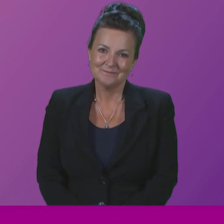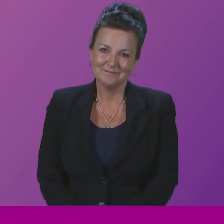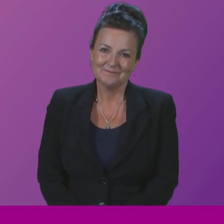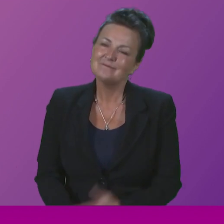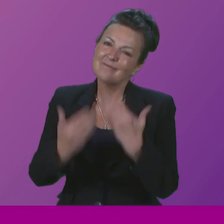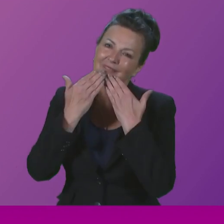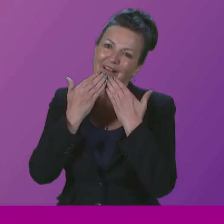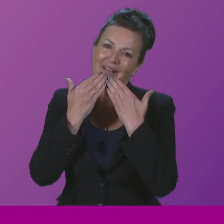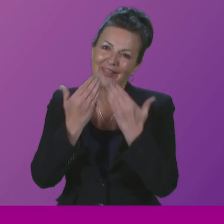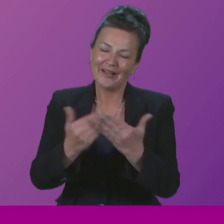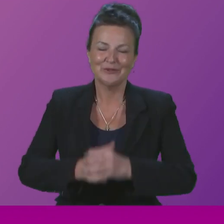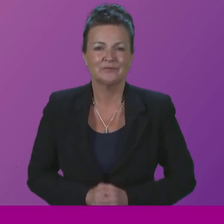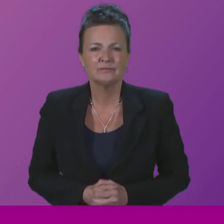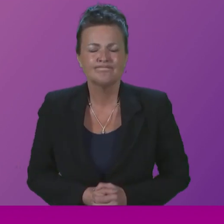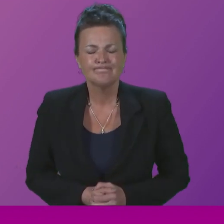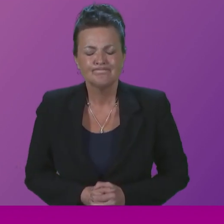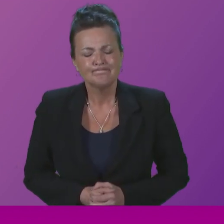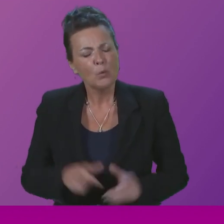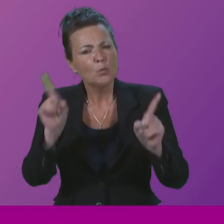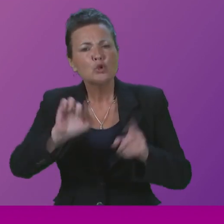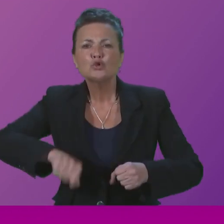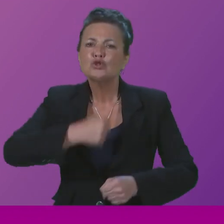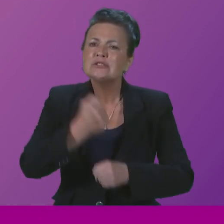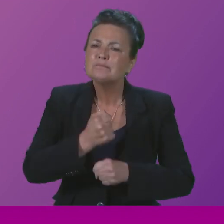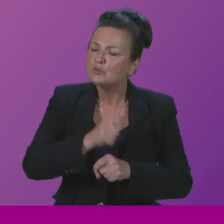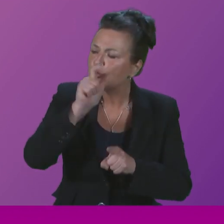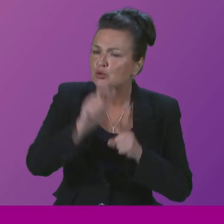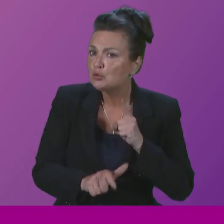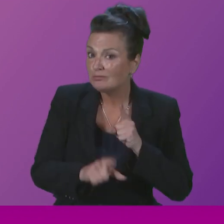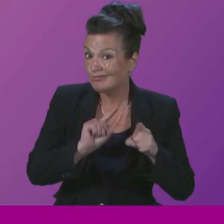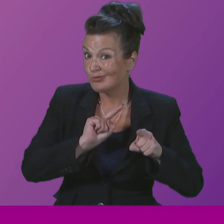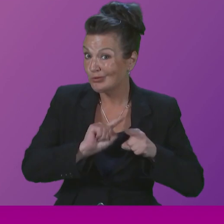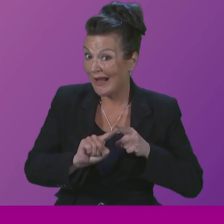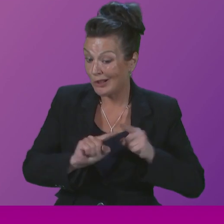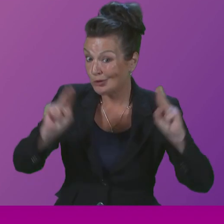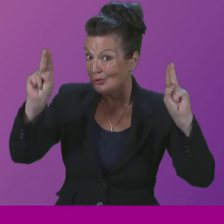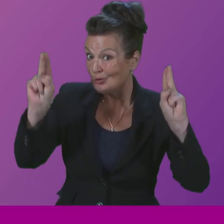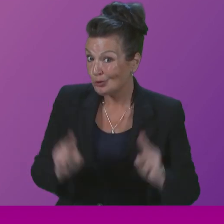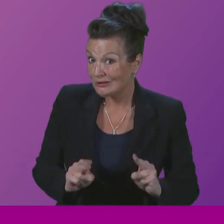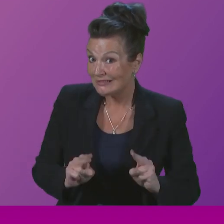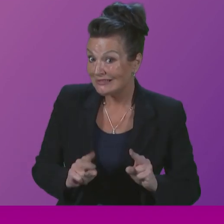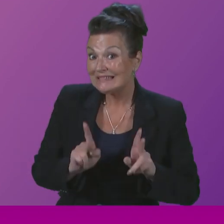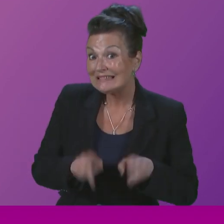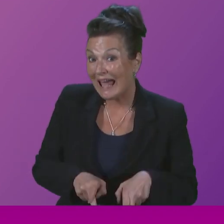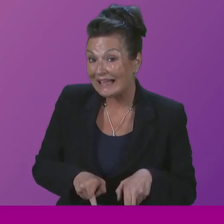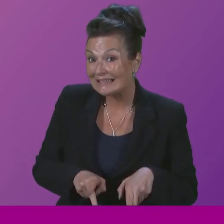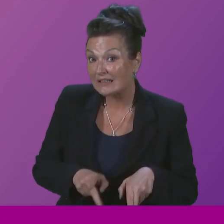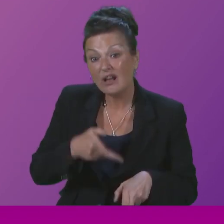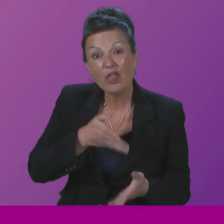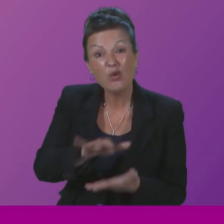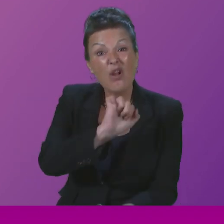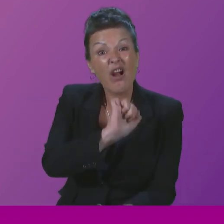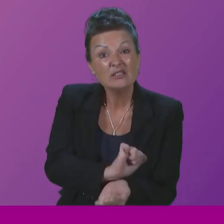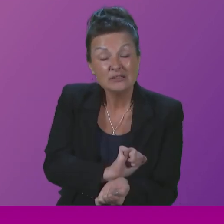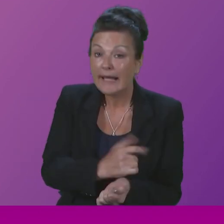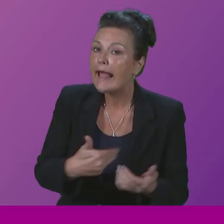Thank you. To ask the First Minister what the Scottish Government is doing to reduce deaths in custody, including suicides, in light of